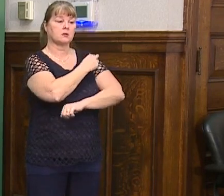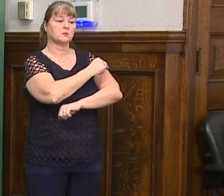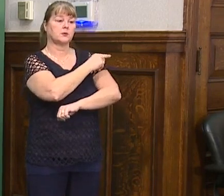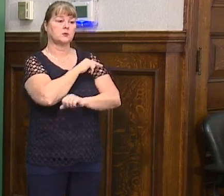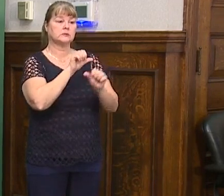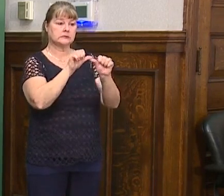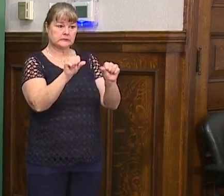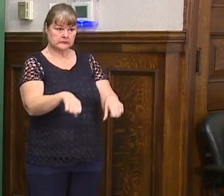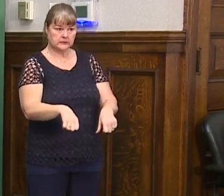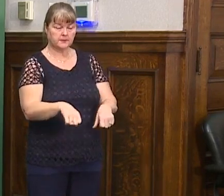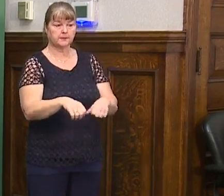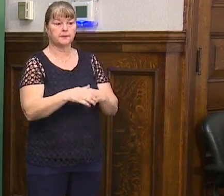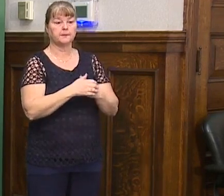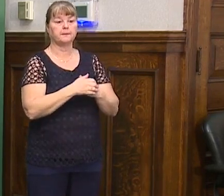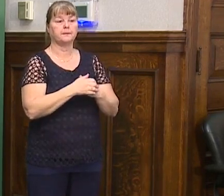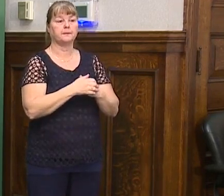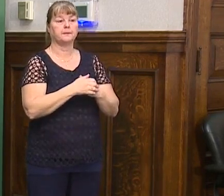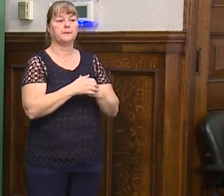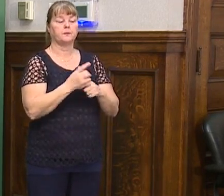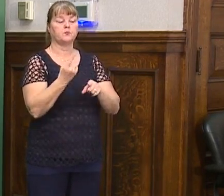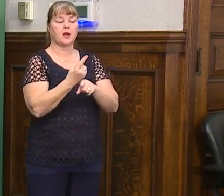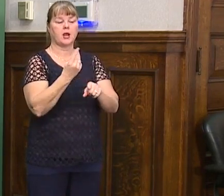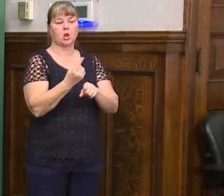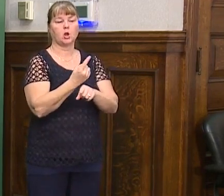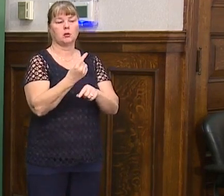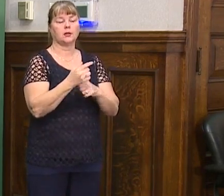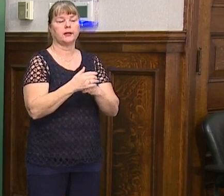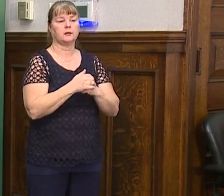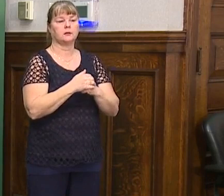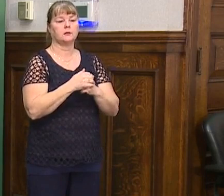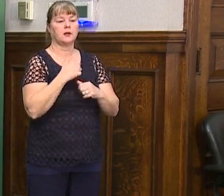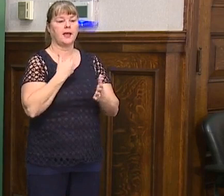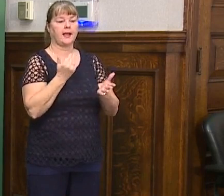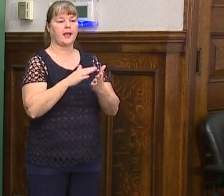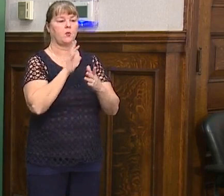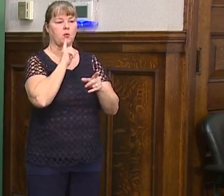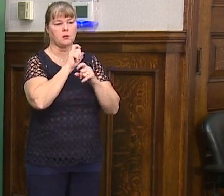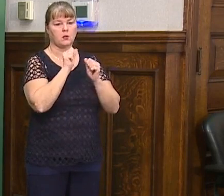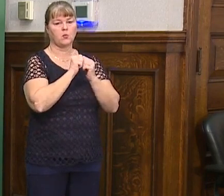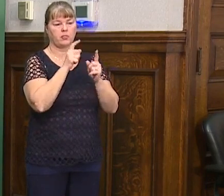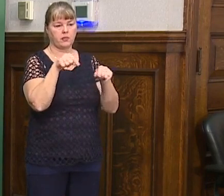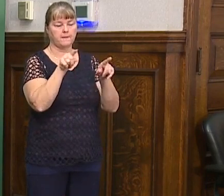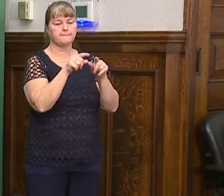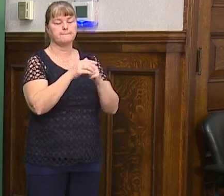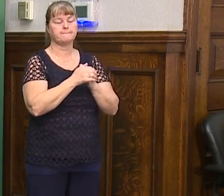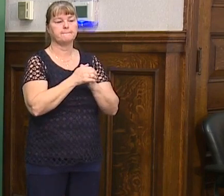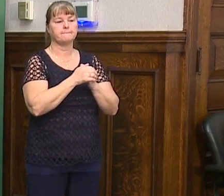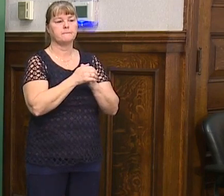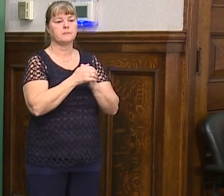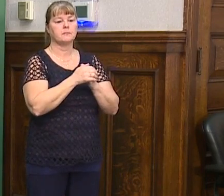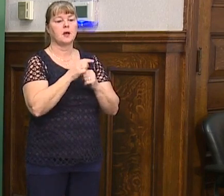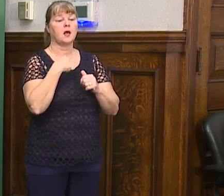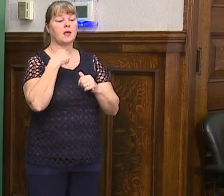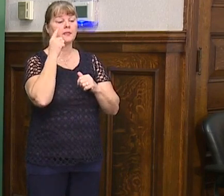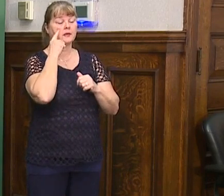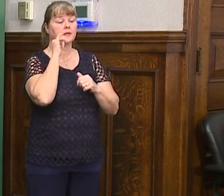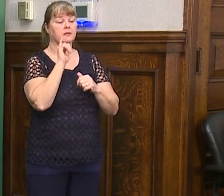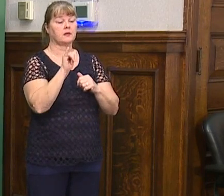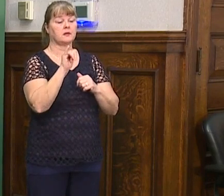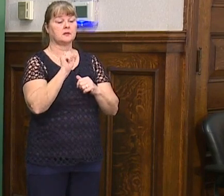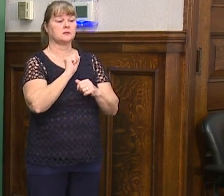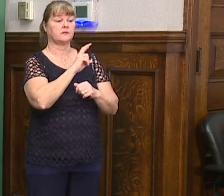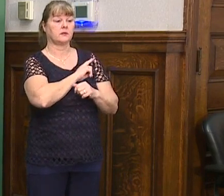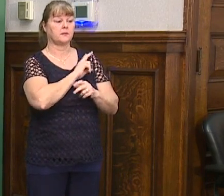hospital systems, um, on a pretty regular basis. I'll probably reach out again today. Um, I think the civilians, um,